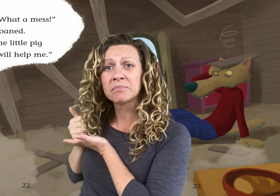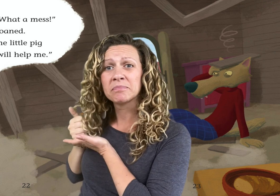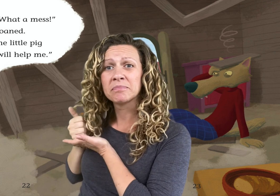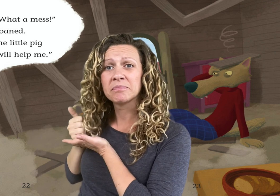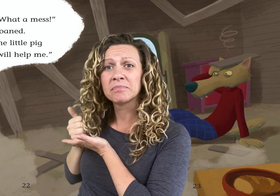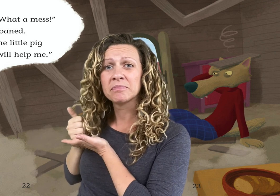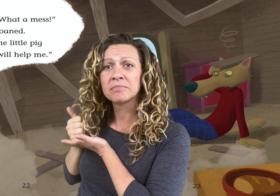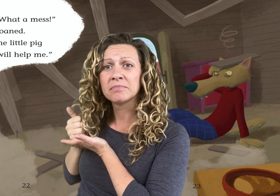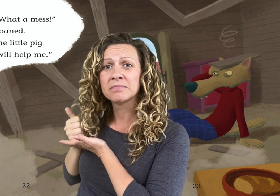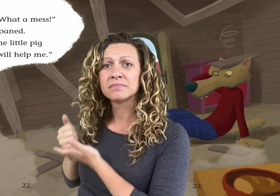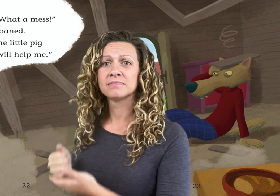door will help me.